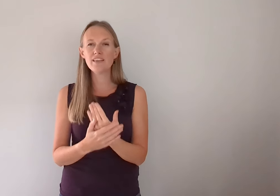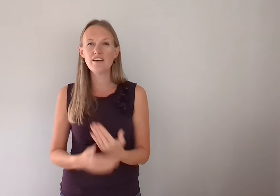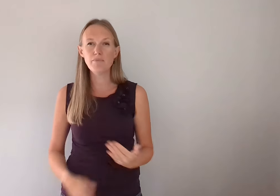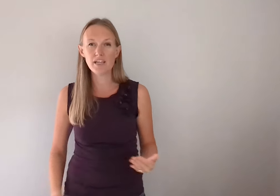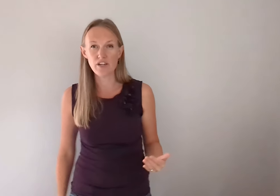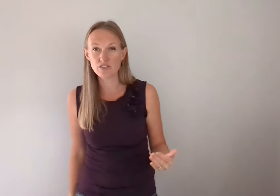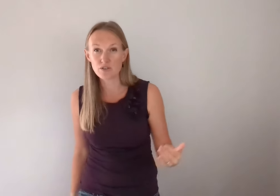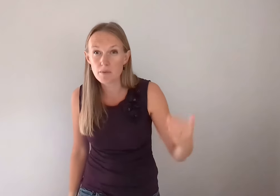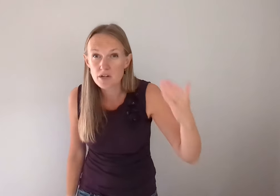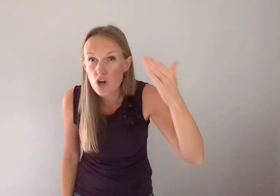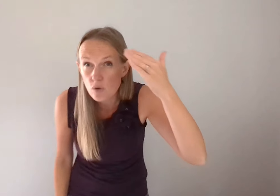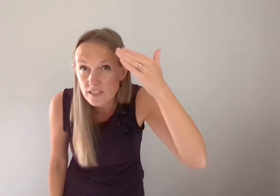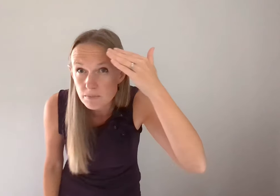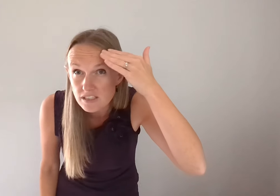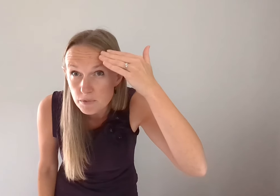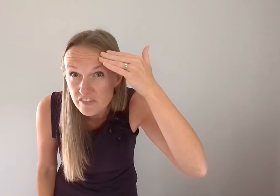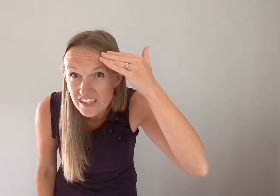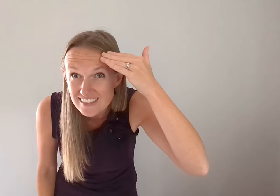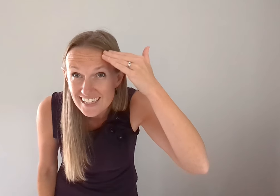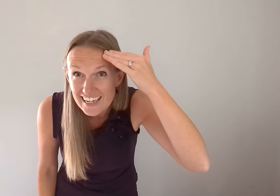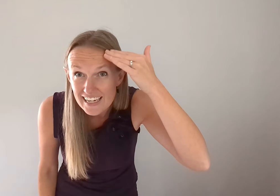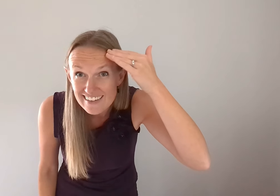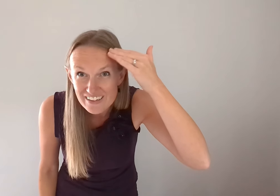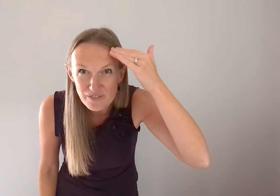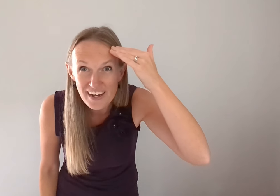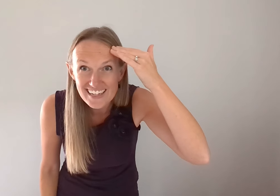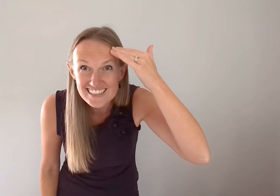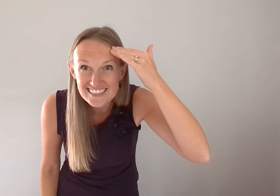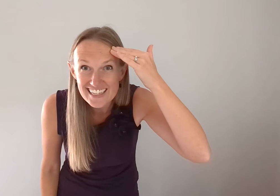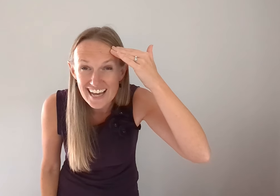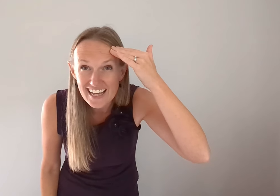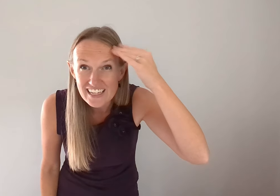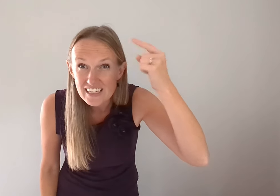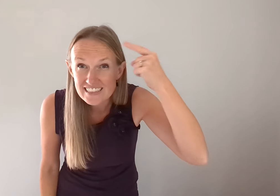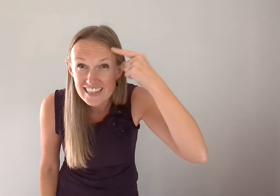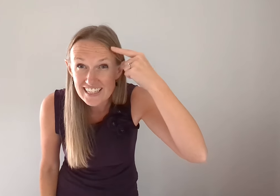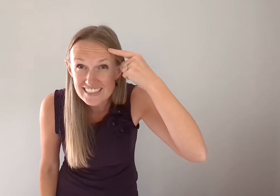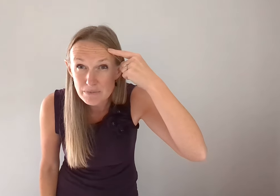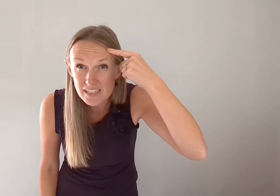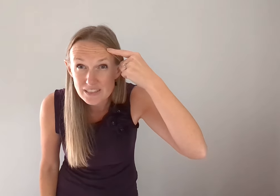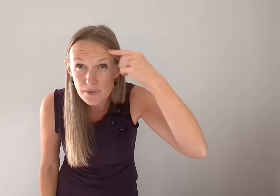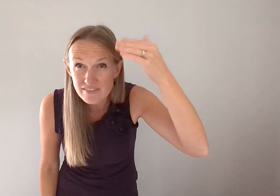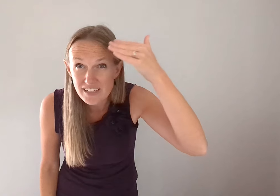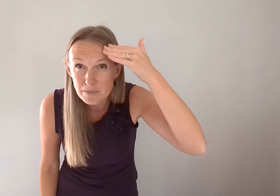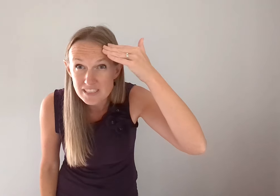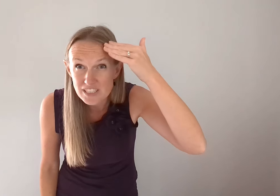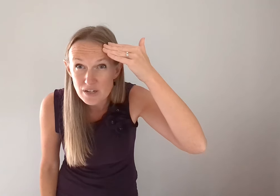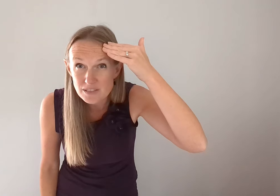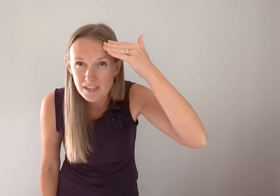and loved by you. So remember known is multiple fingers here at your forehead, just like that. To think something is one finger, but to know is